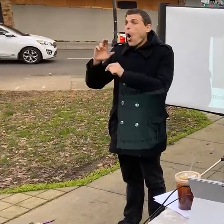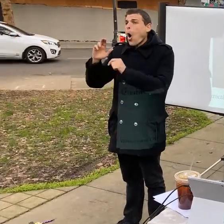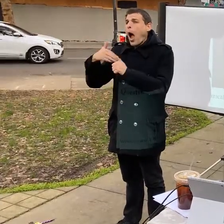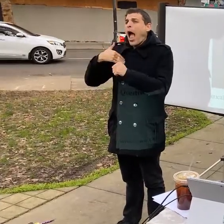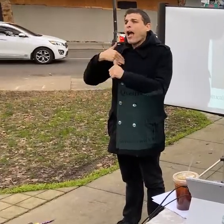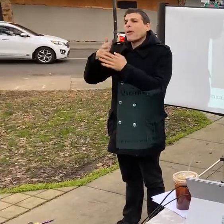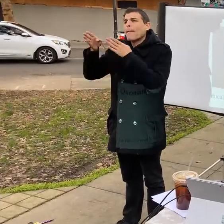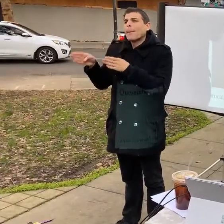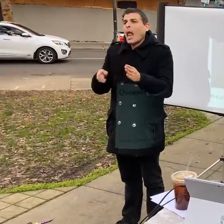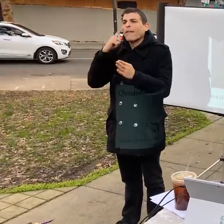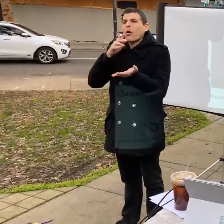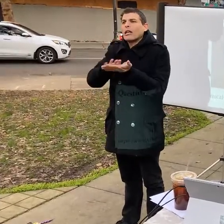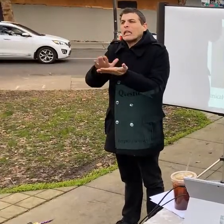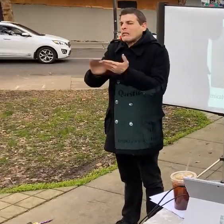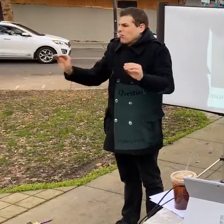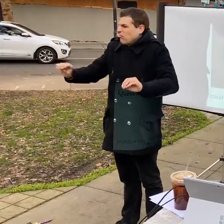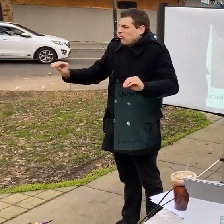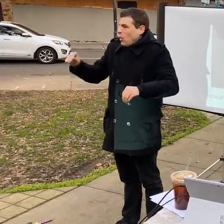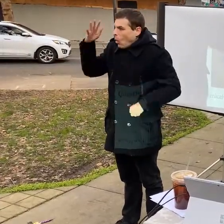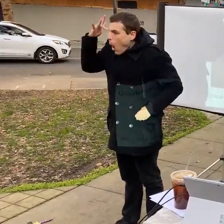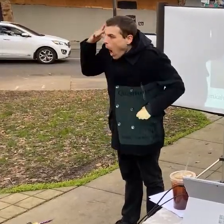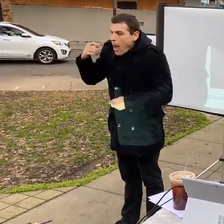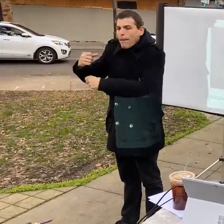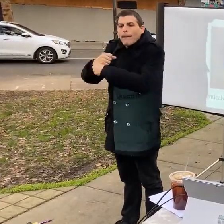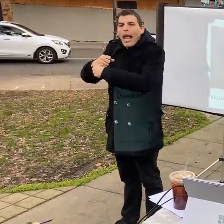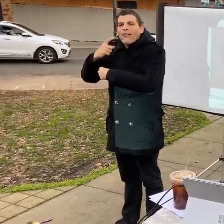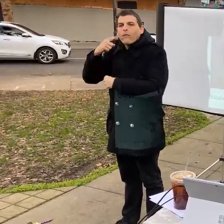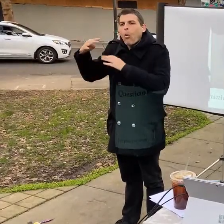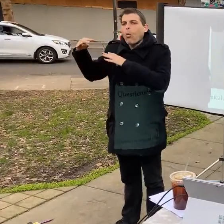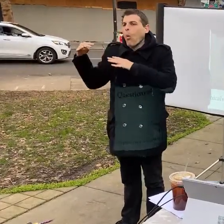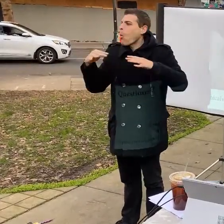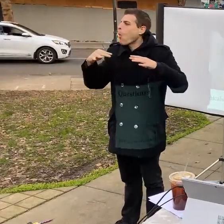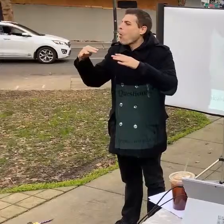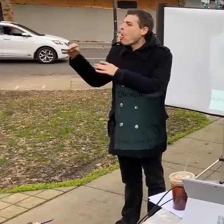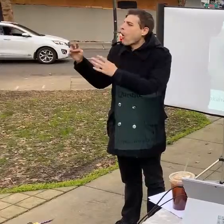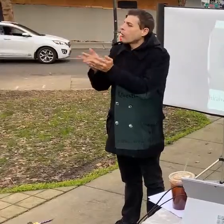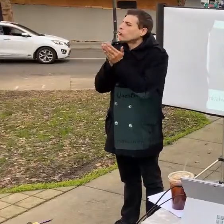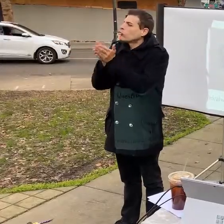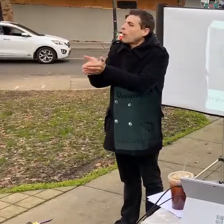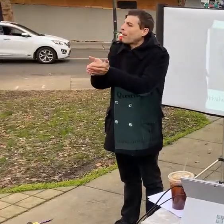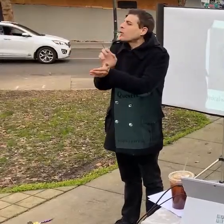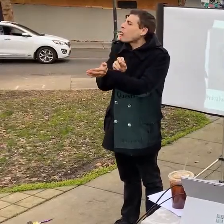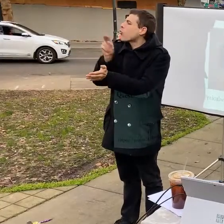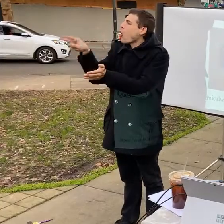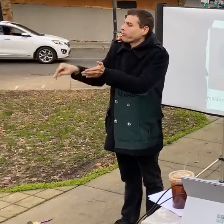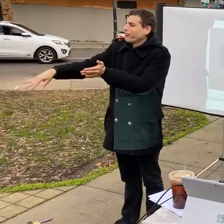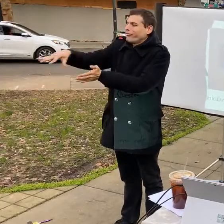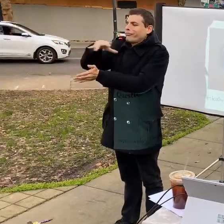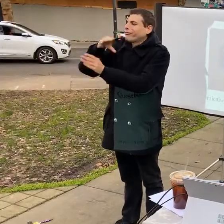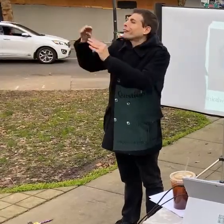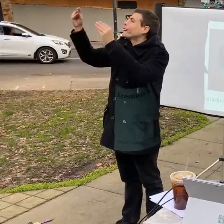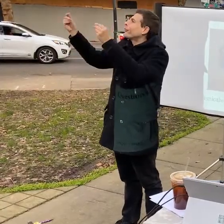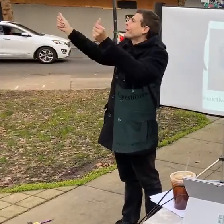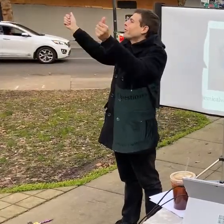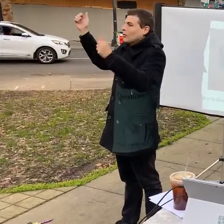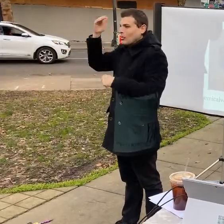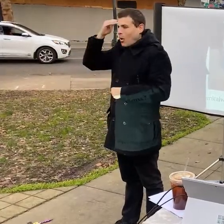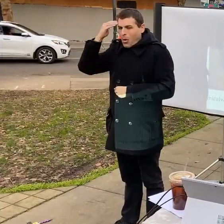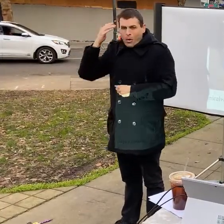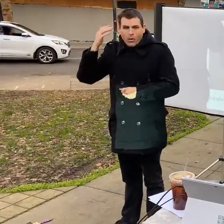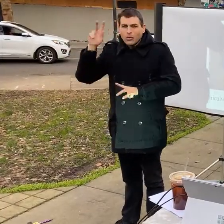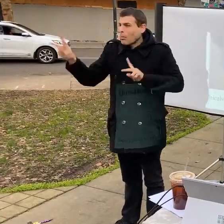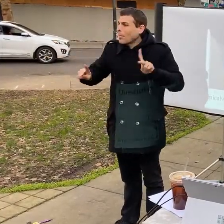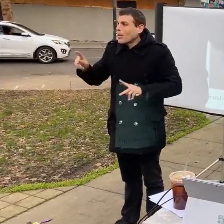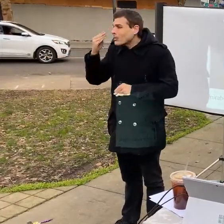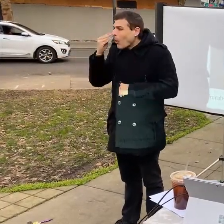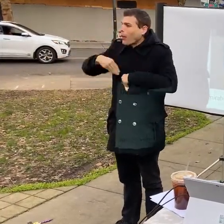fields of battle amongst tanks and out on the open ocean right like that's where hc was designed to be used so that nobody